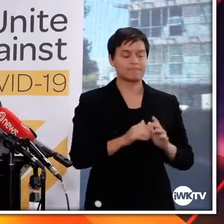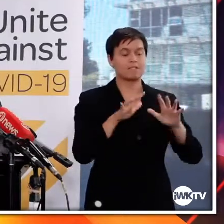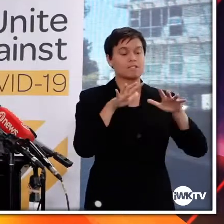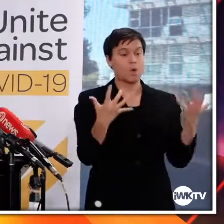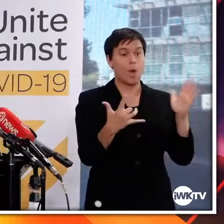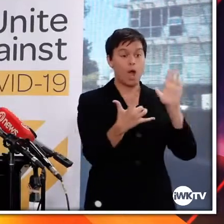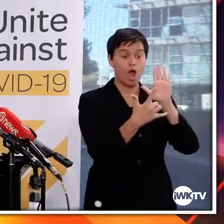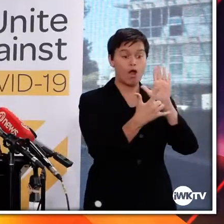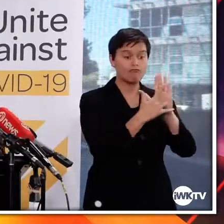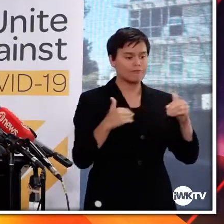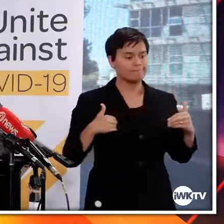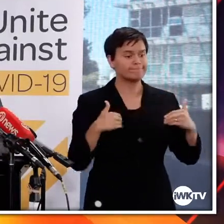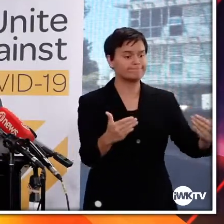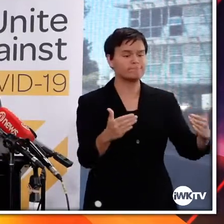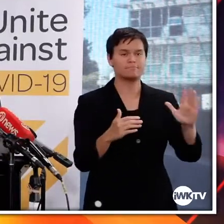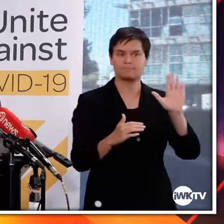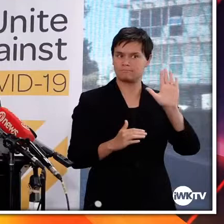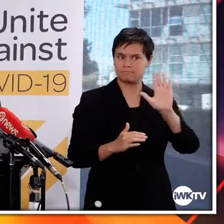is very much the start of